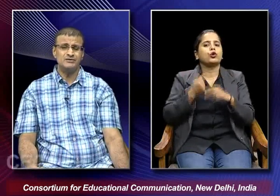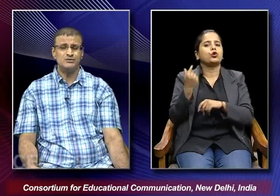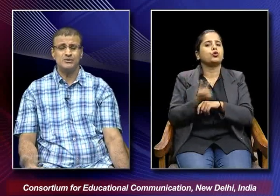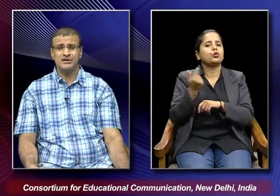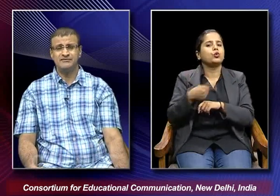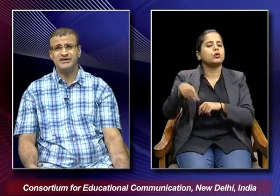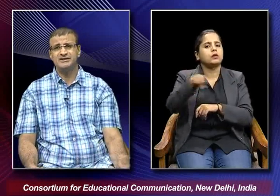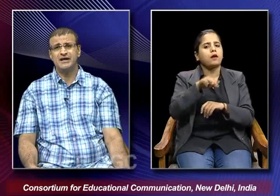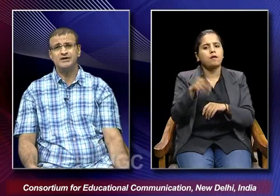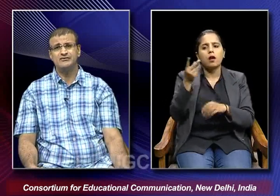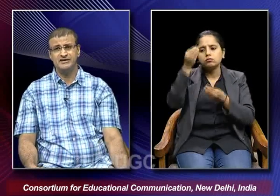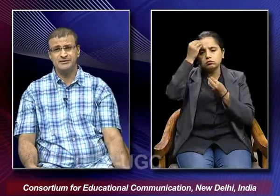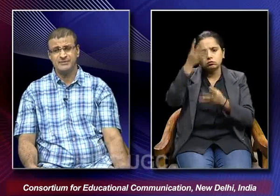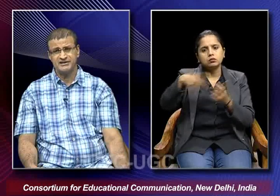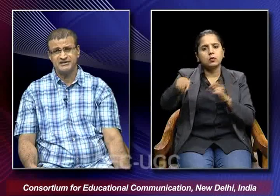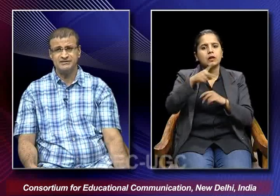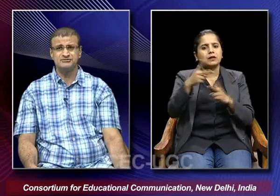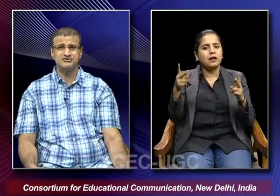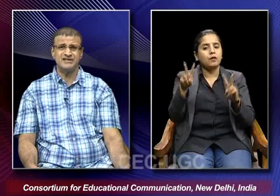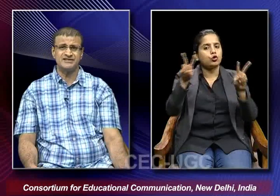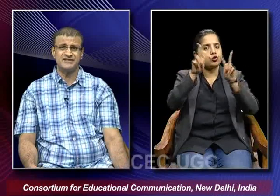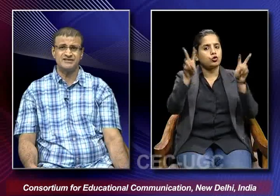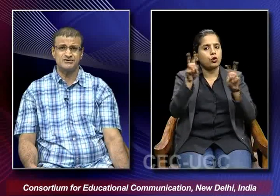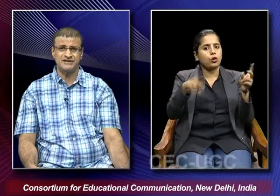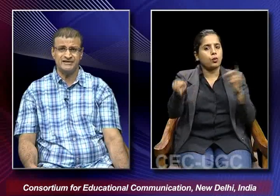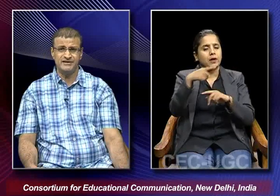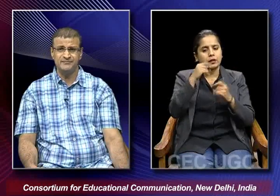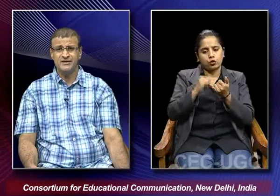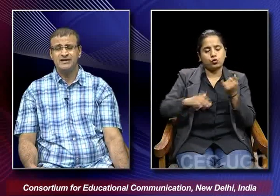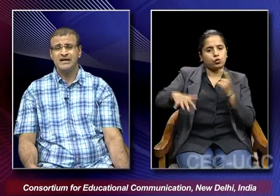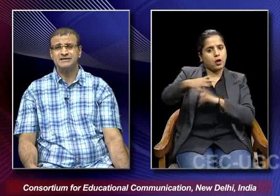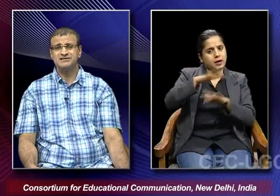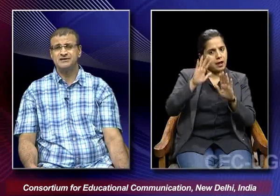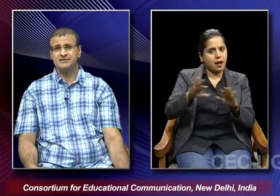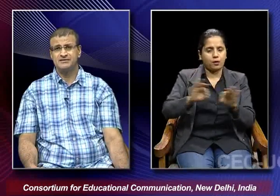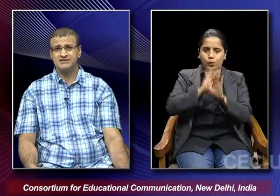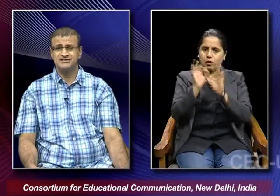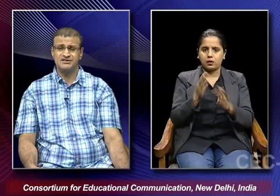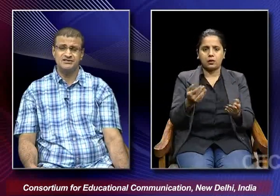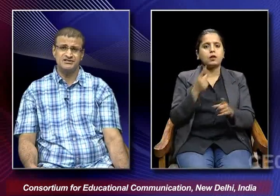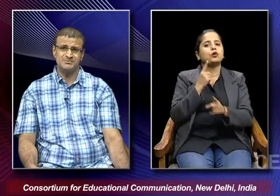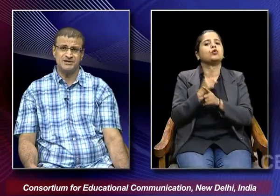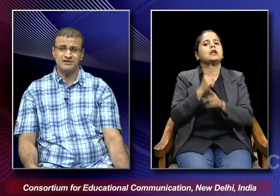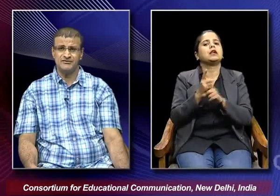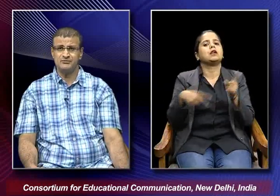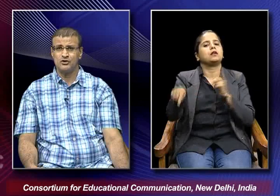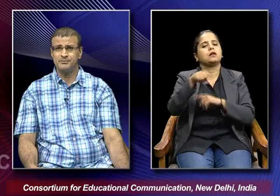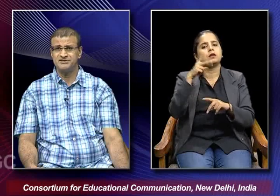is trying to convey the kind of contemporary themes which are there in the society as the teacher in this